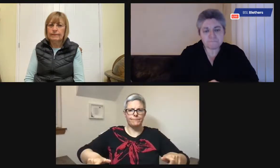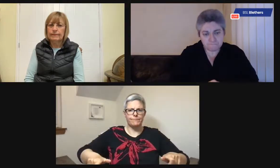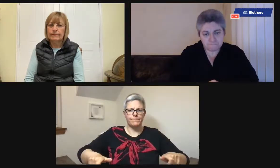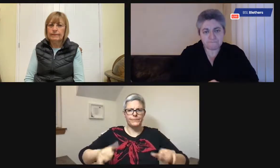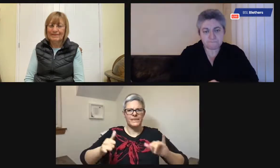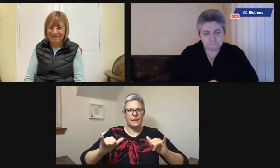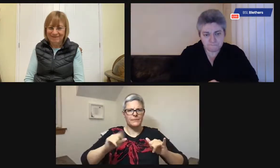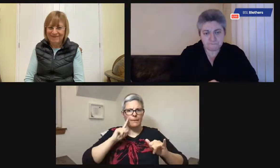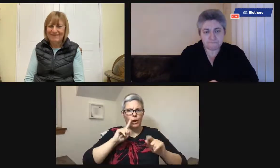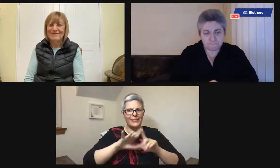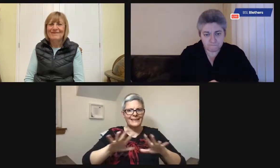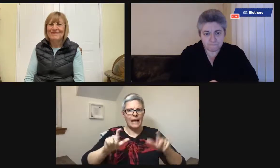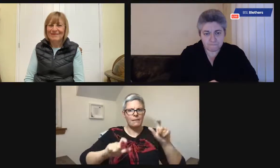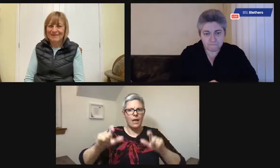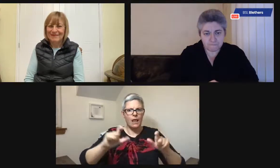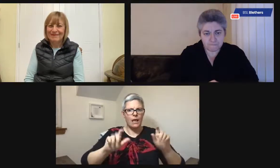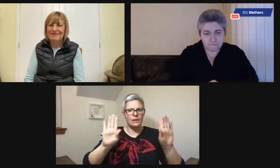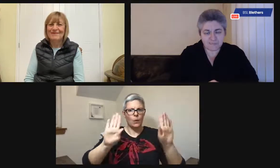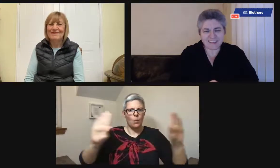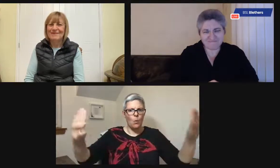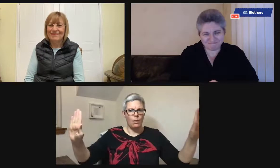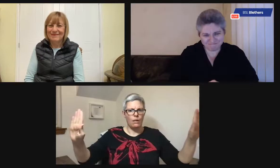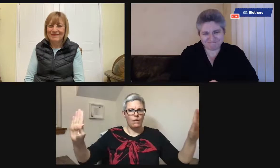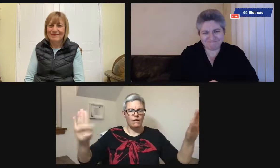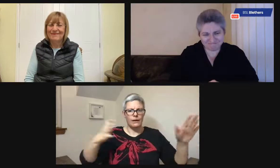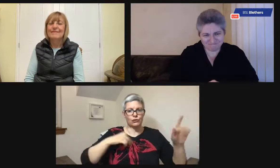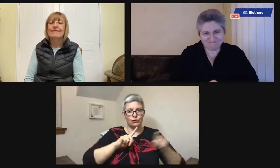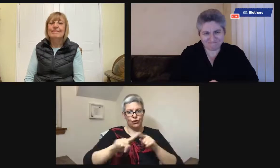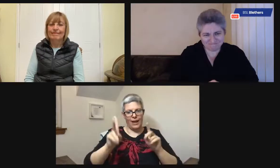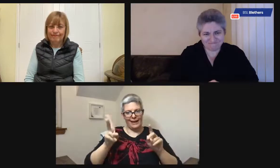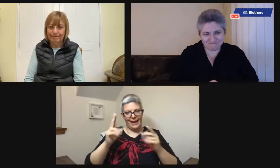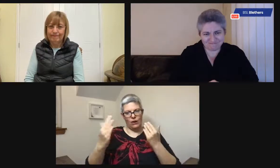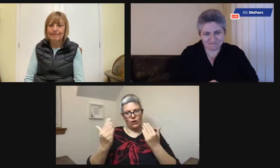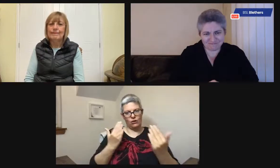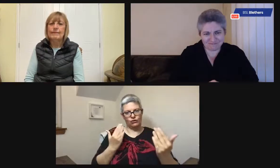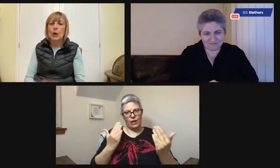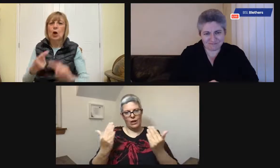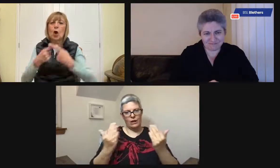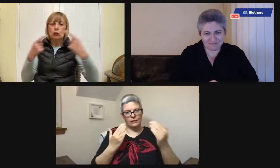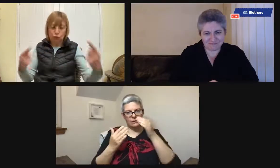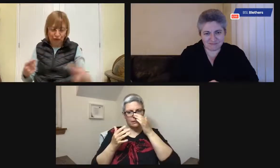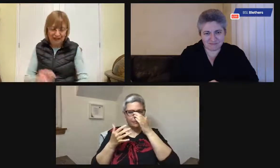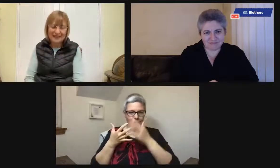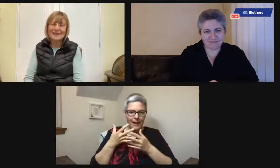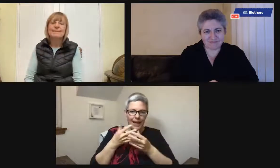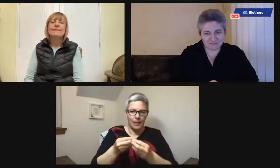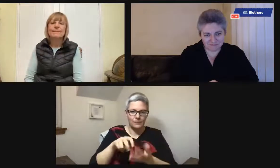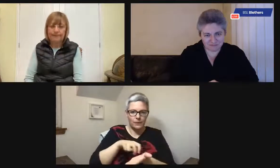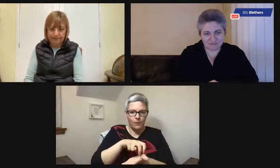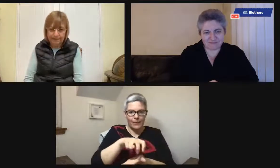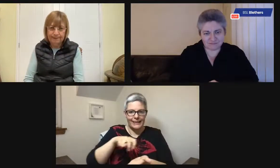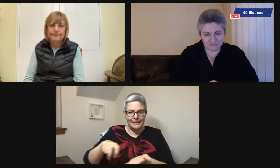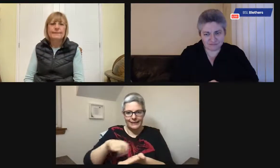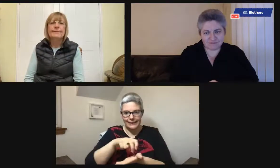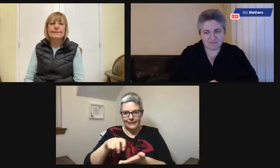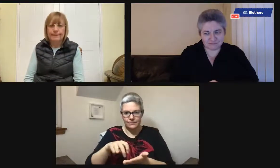Also, you know, each door has a frame. And sometimes the door and the frame and the wall can all be the same colour.